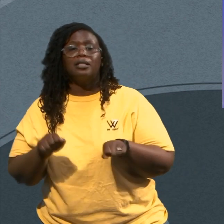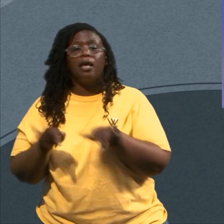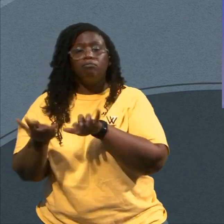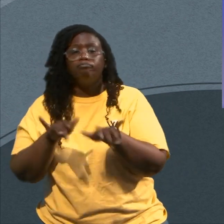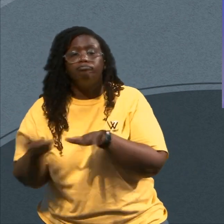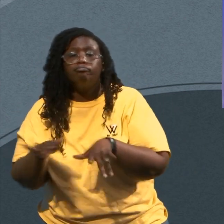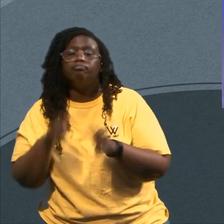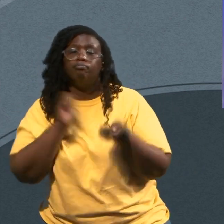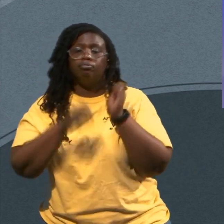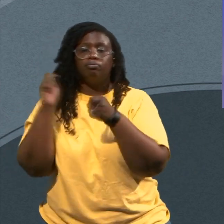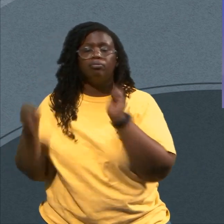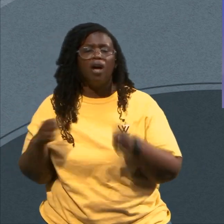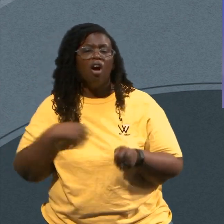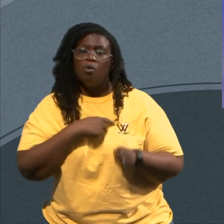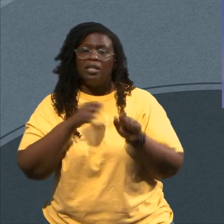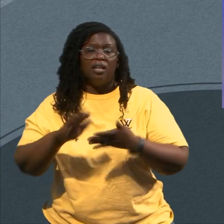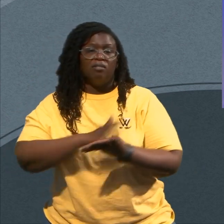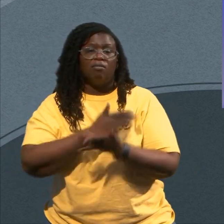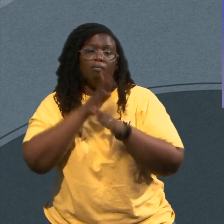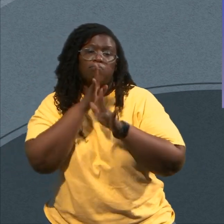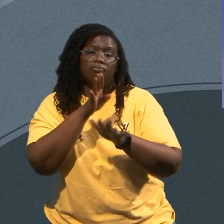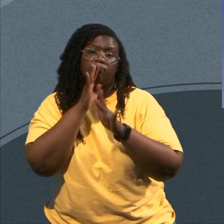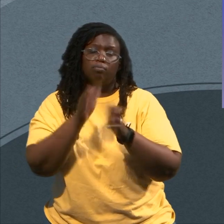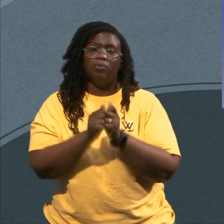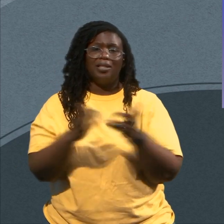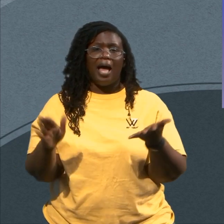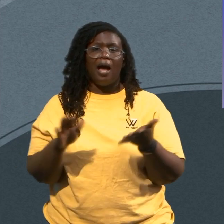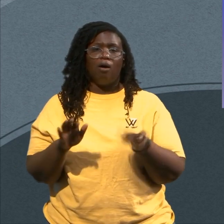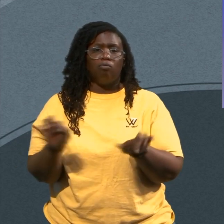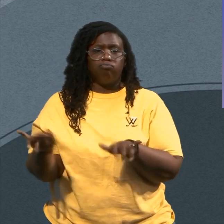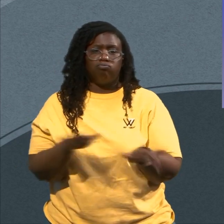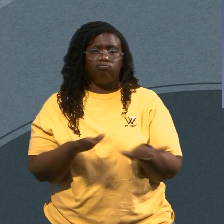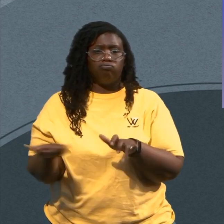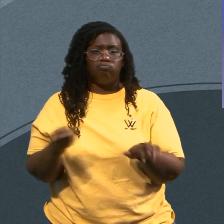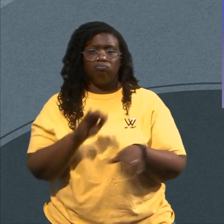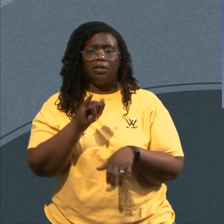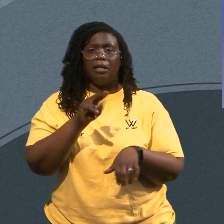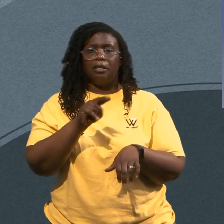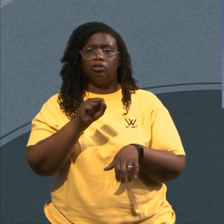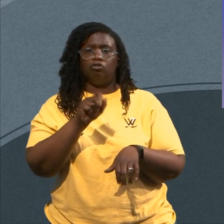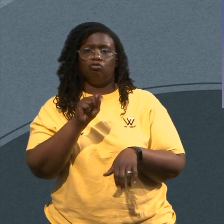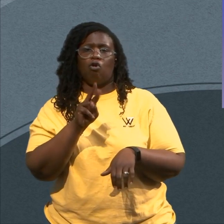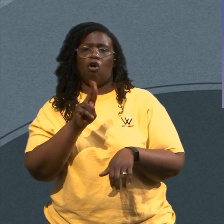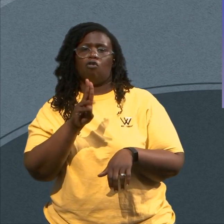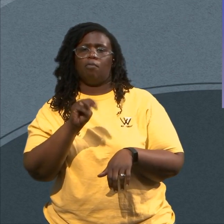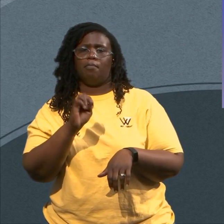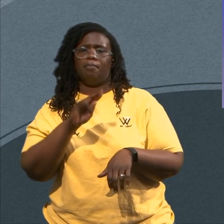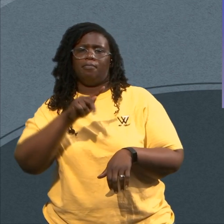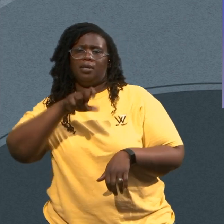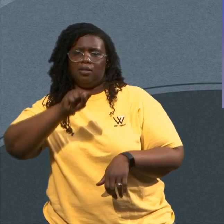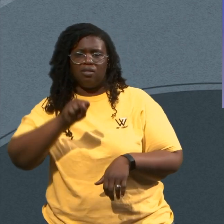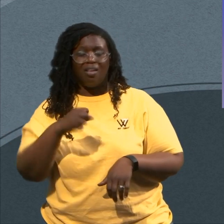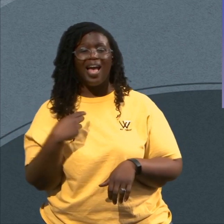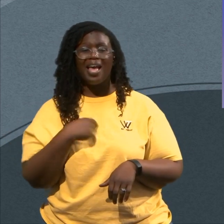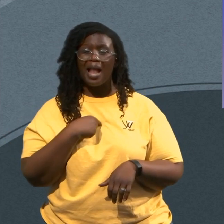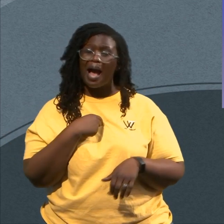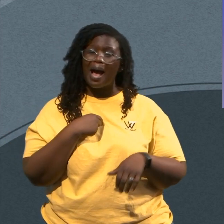Acapella If We Have To Y'all Y Y Y Not Talking And I'm Not Minimizing Giftedness What I'm Saying